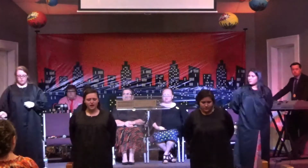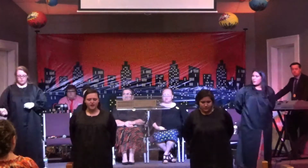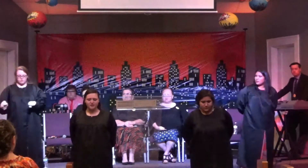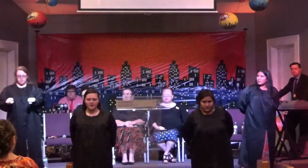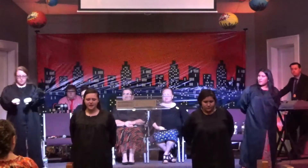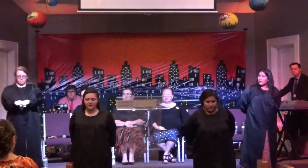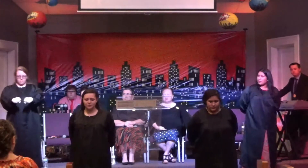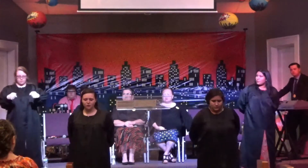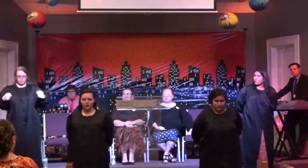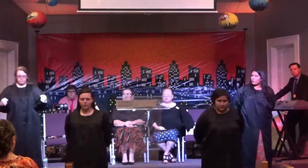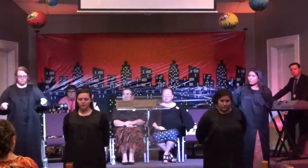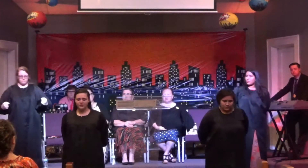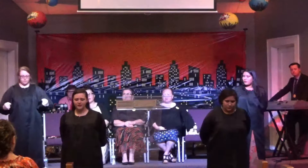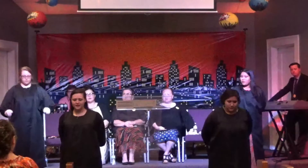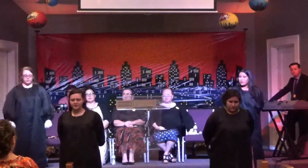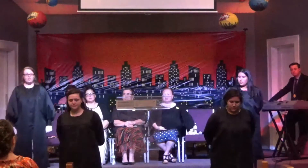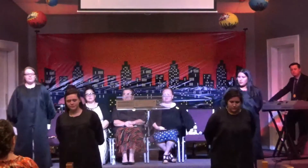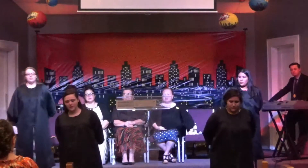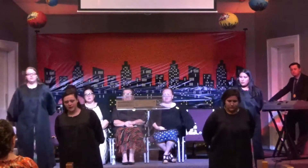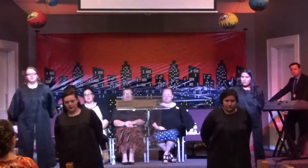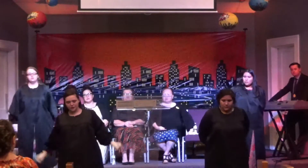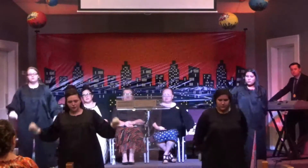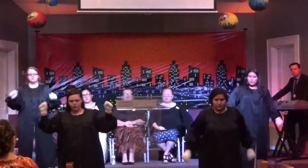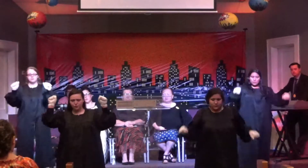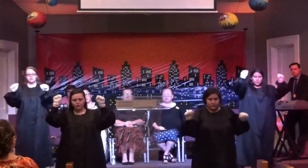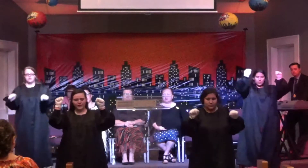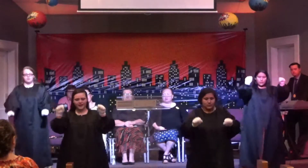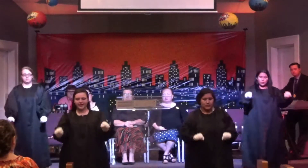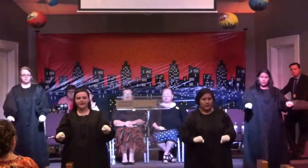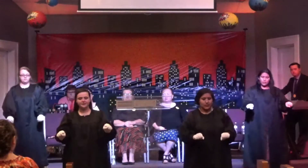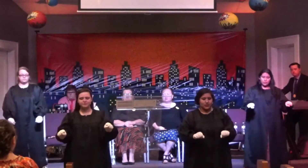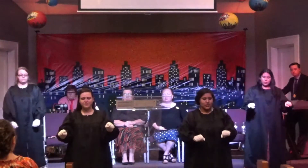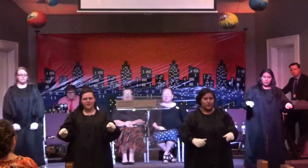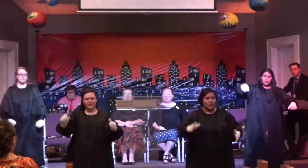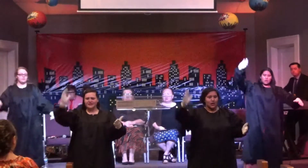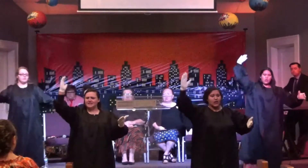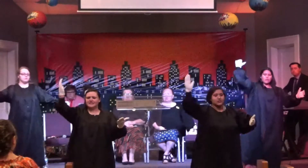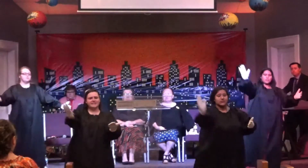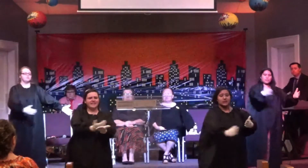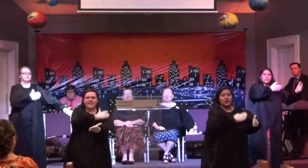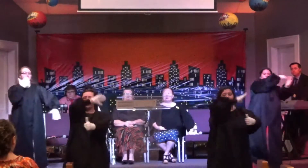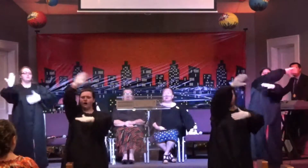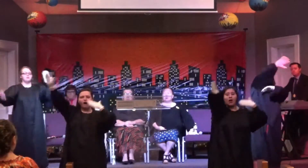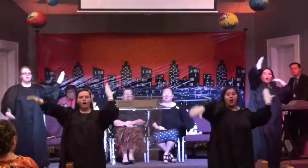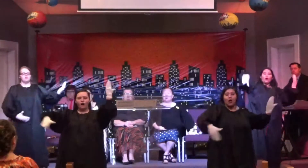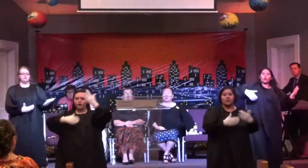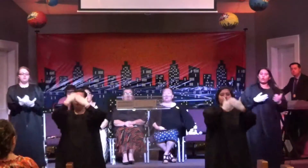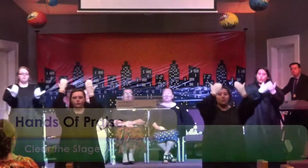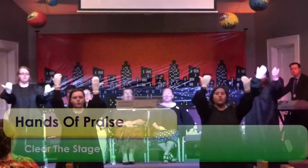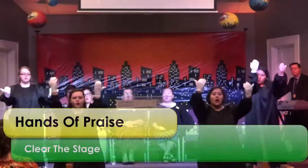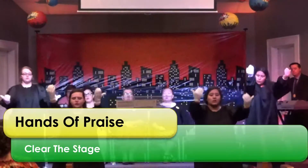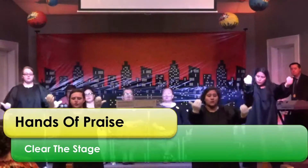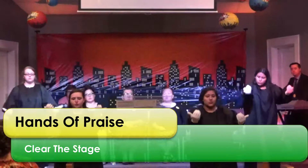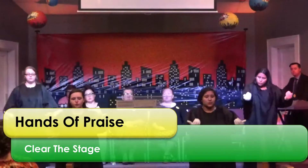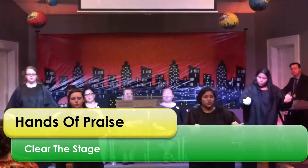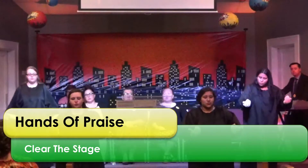rocked and broken Cause you can sing all you want to